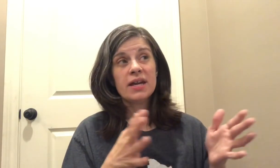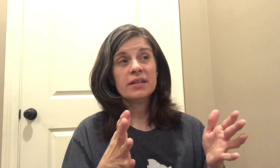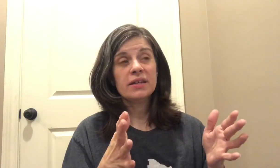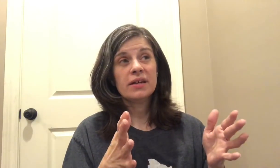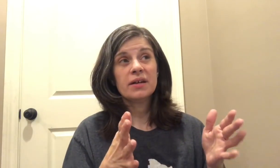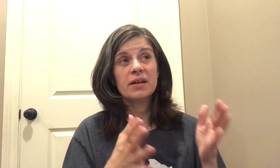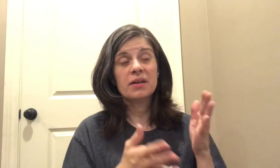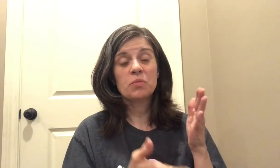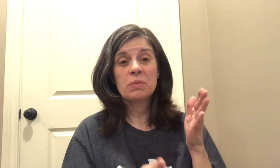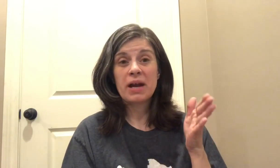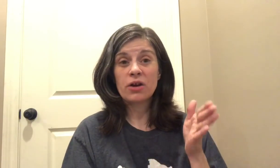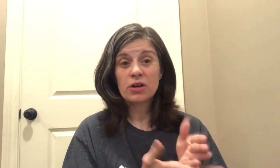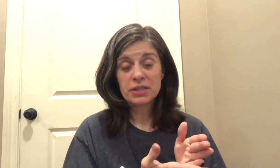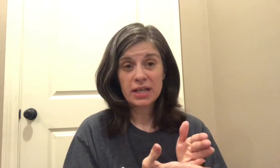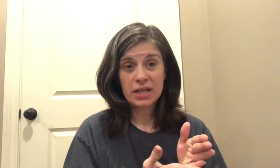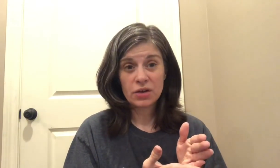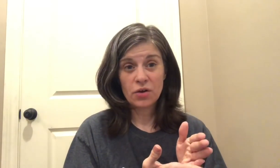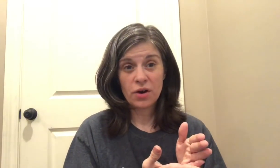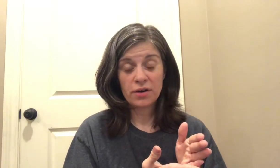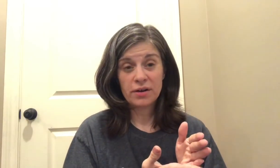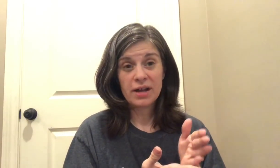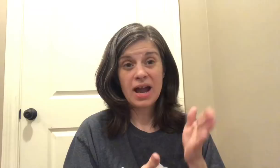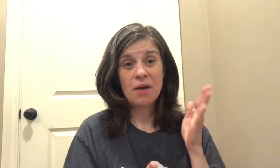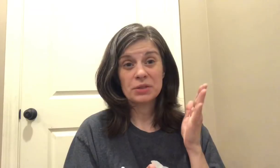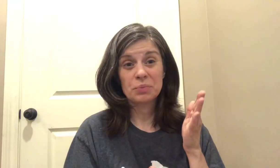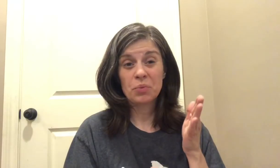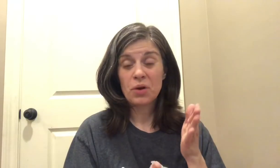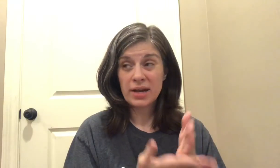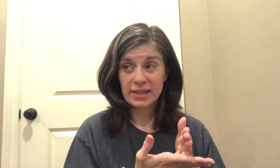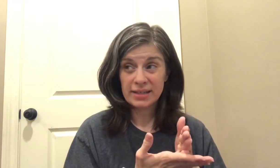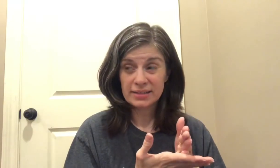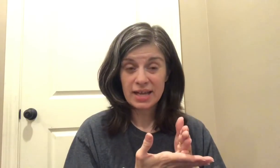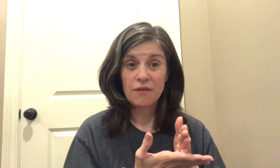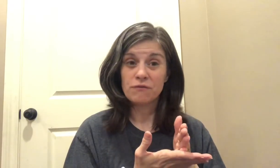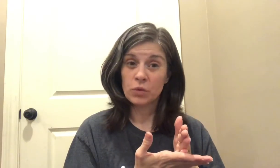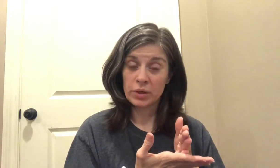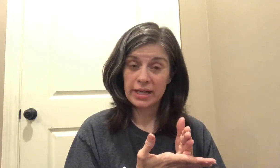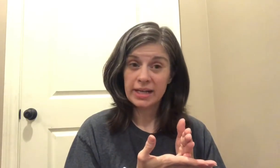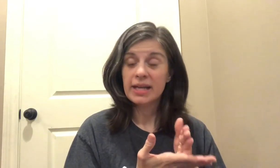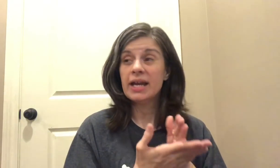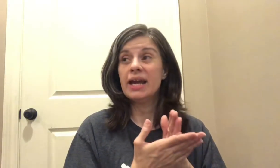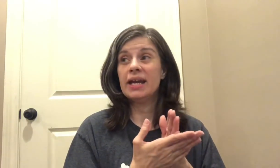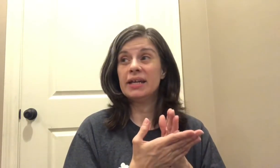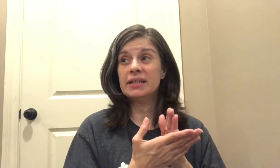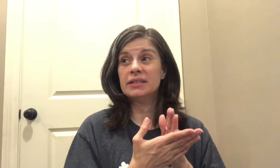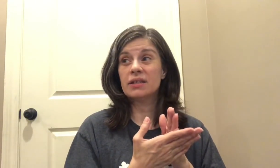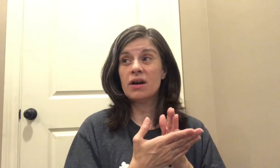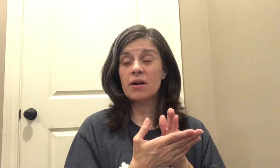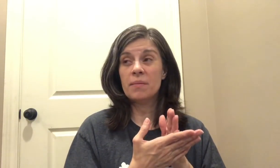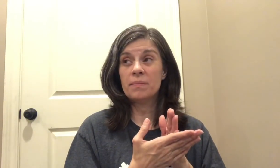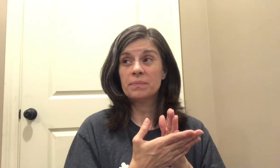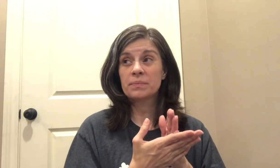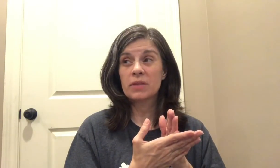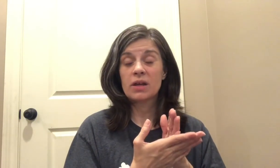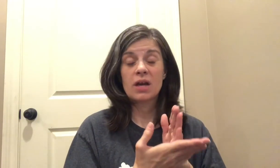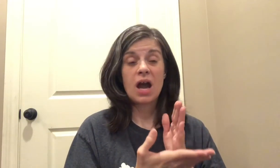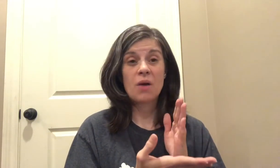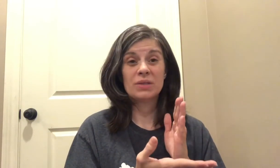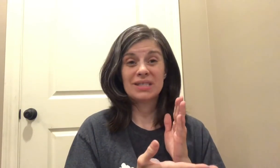when my girls hit kindergarten I was pregnant at 40 and I was